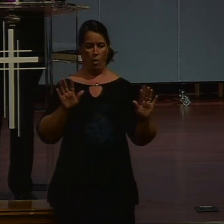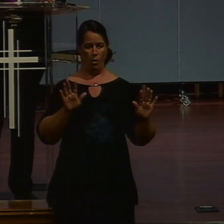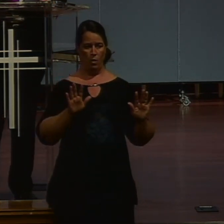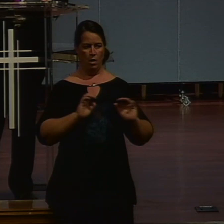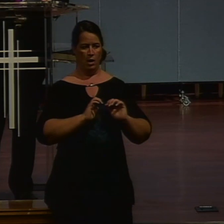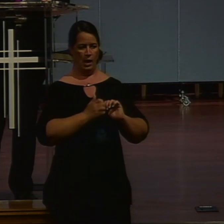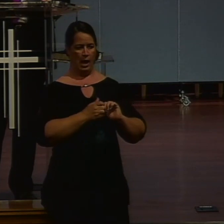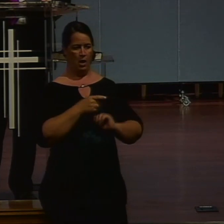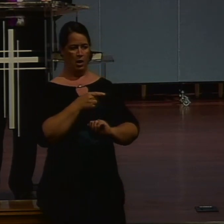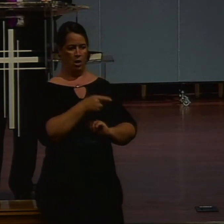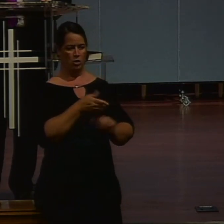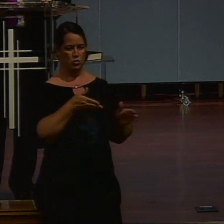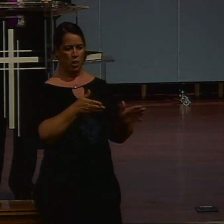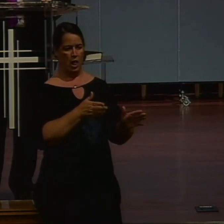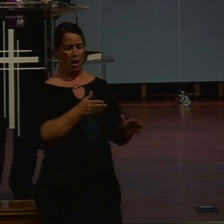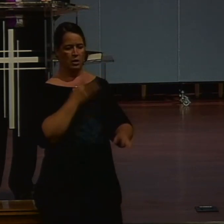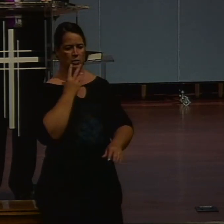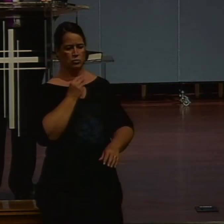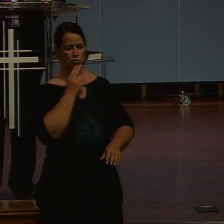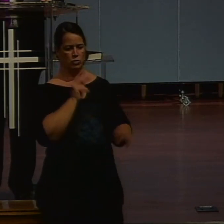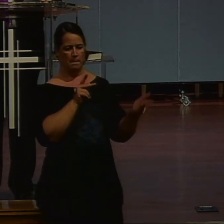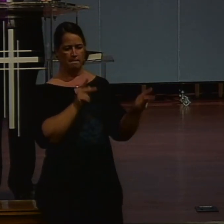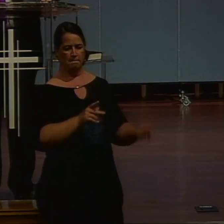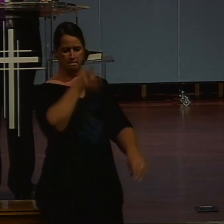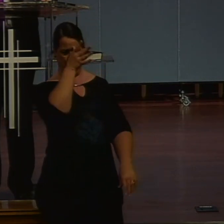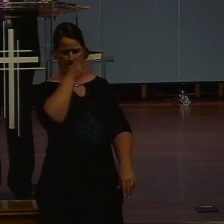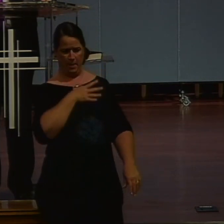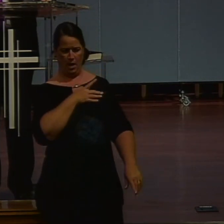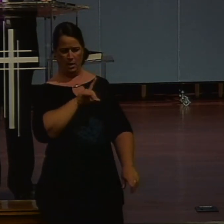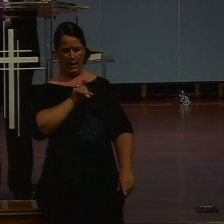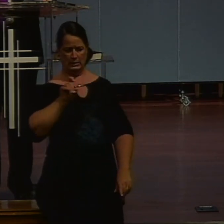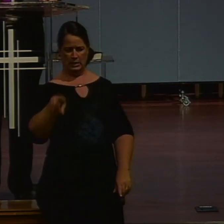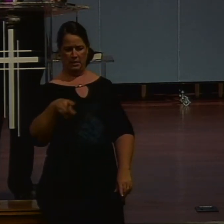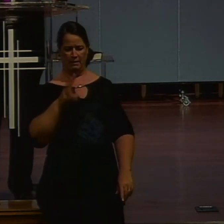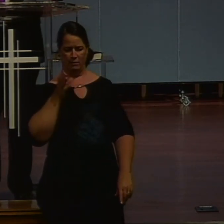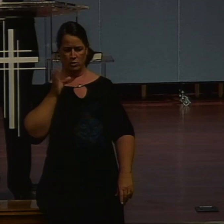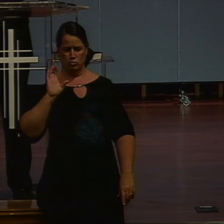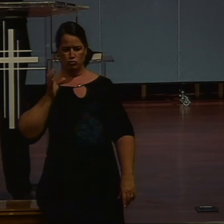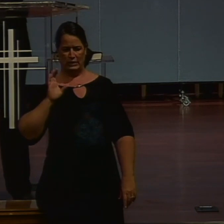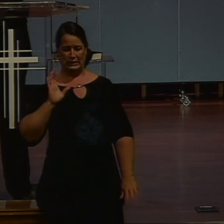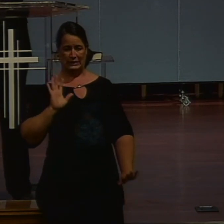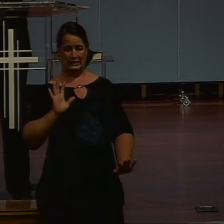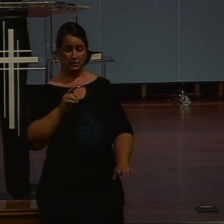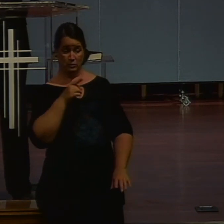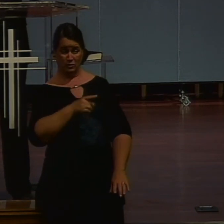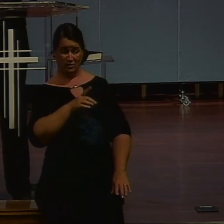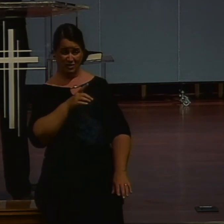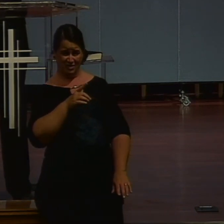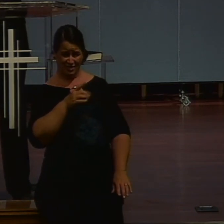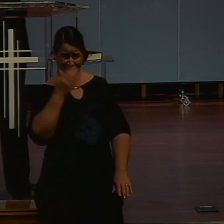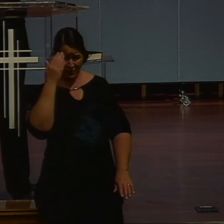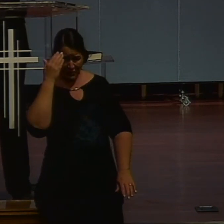is it that you being a Jew. Are asking me. As if she's saying don't you know.